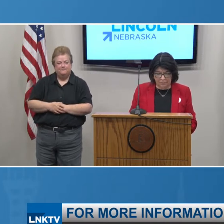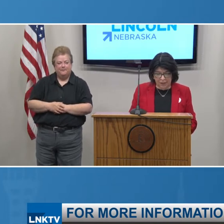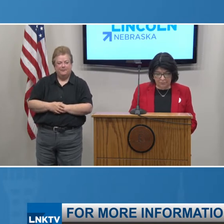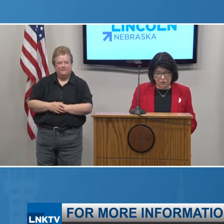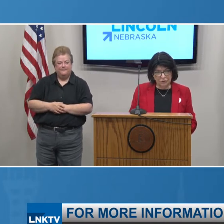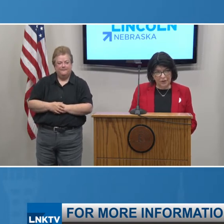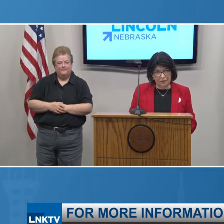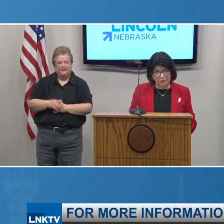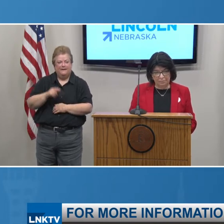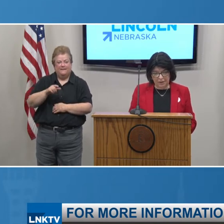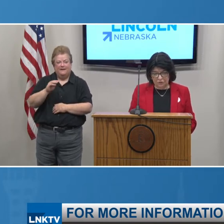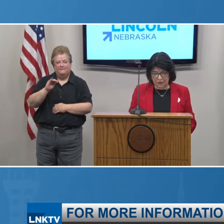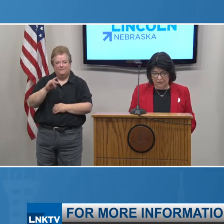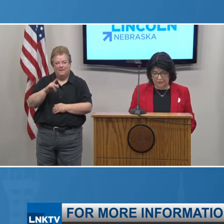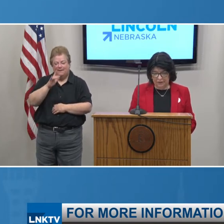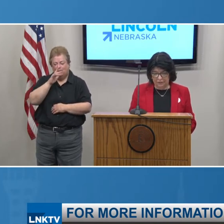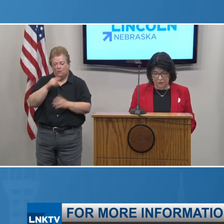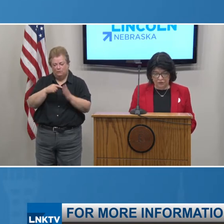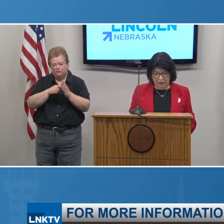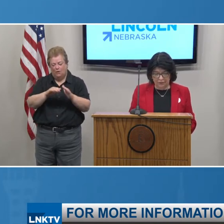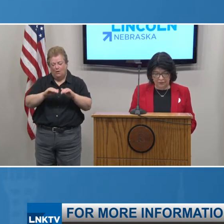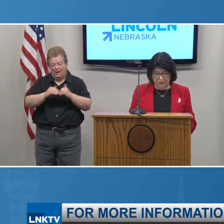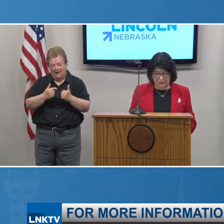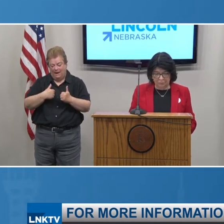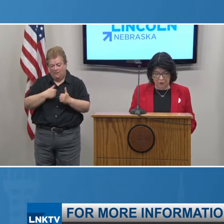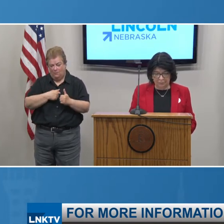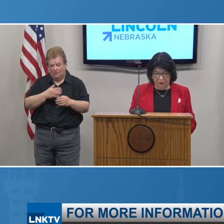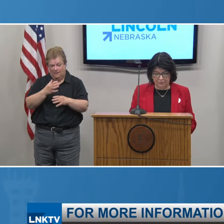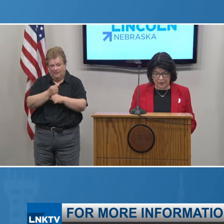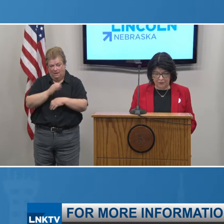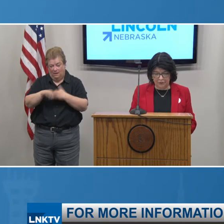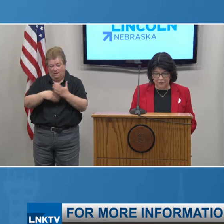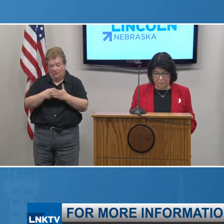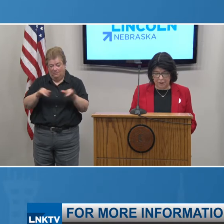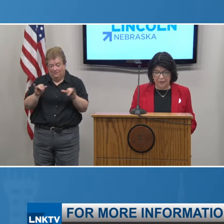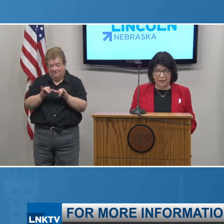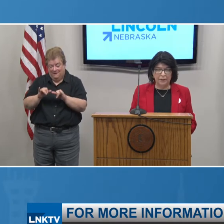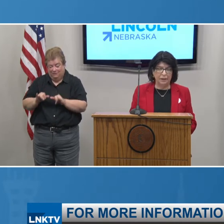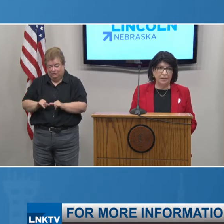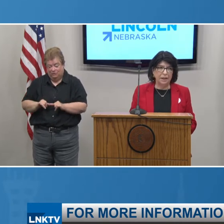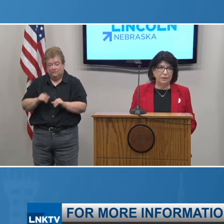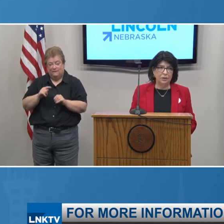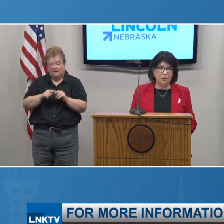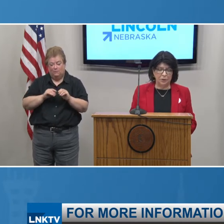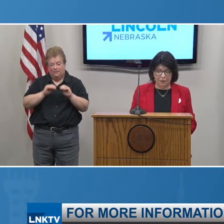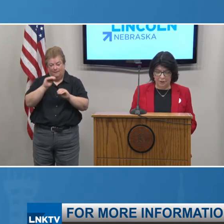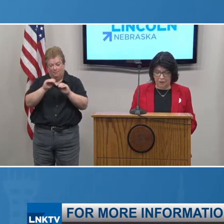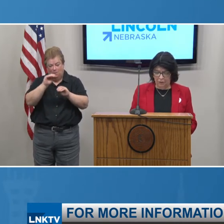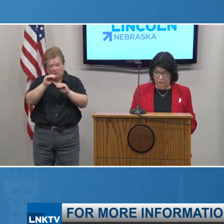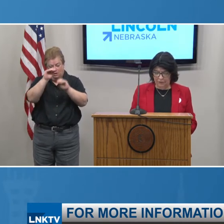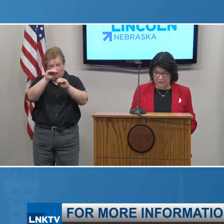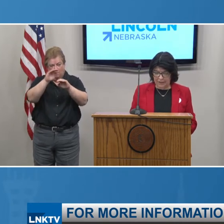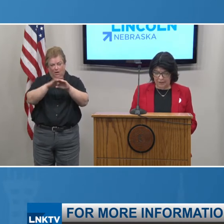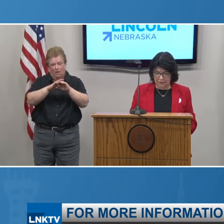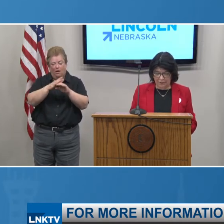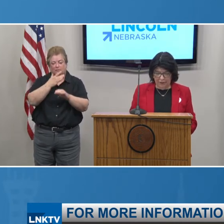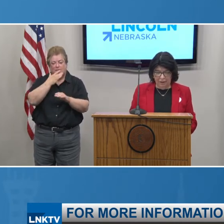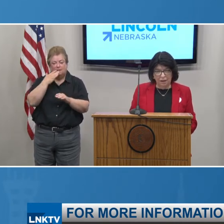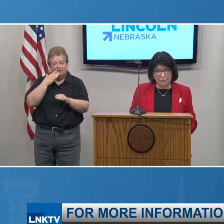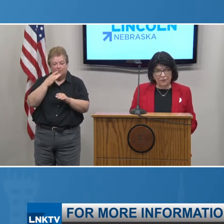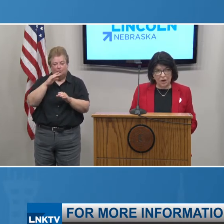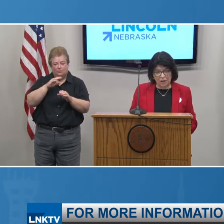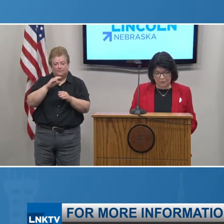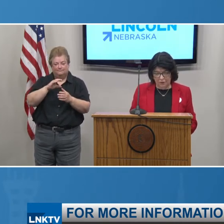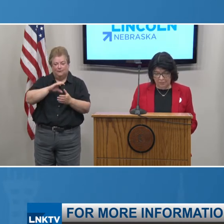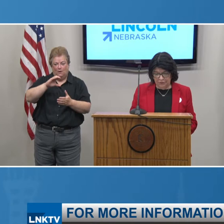This map shows how the metrics associated with these primary factors are plotted on the color-coded risk dial.